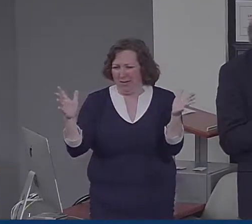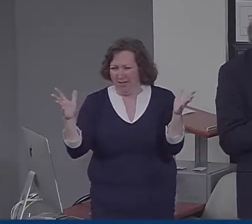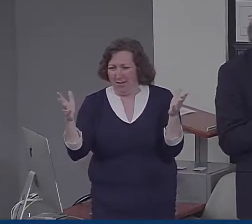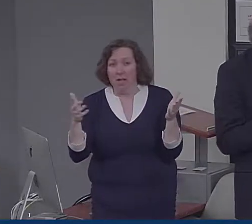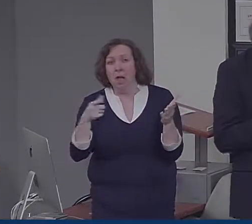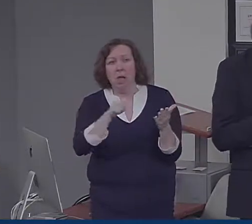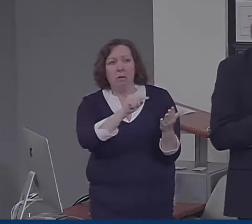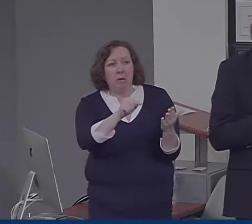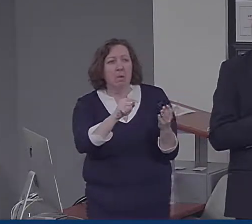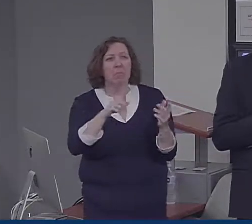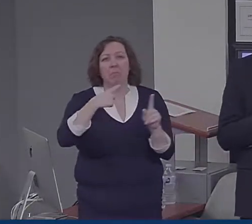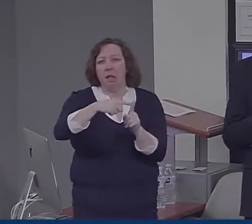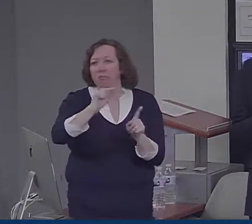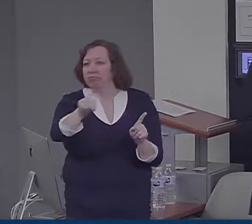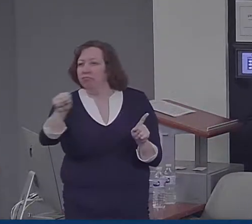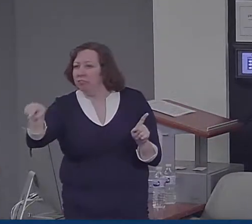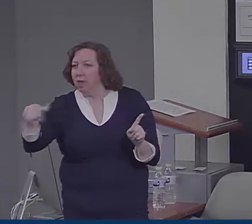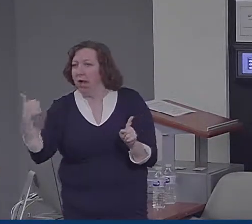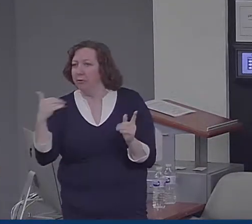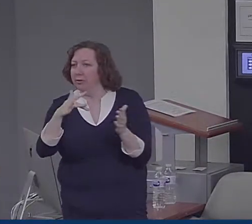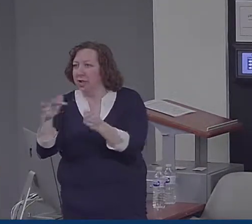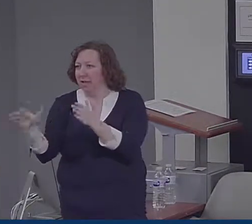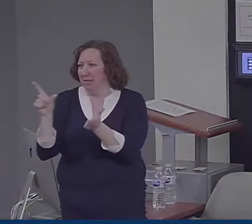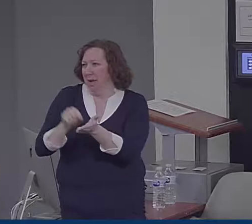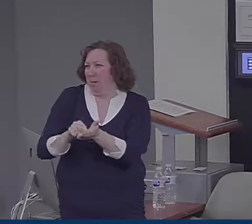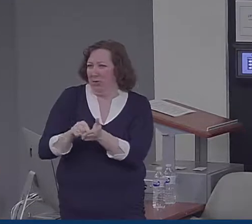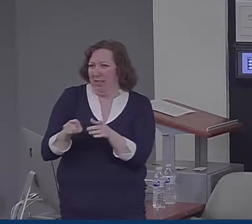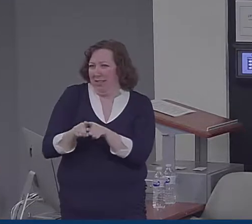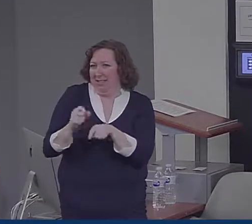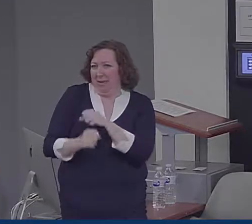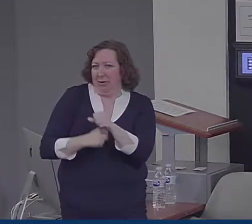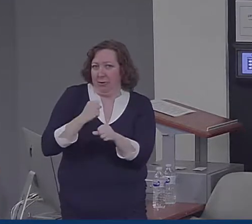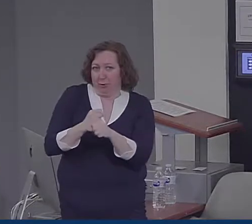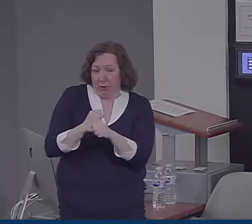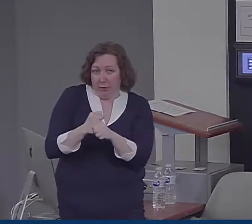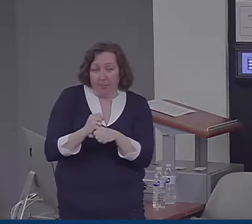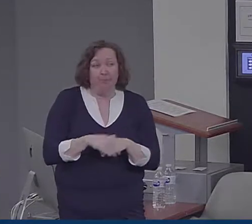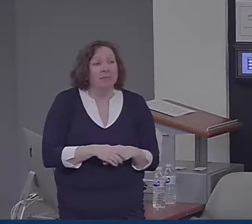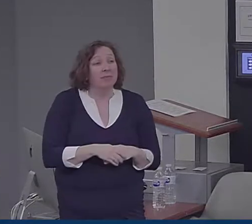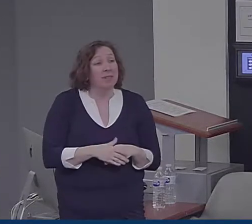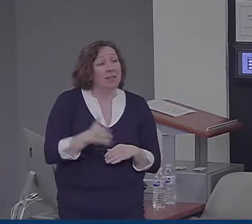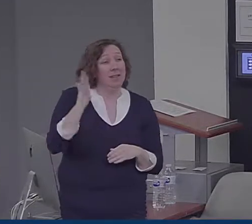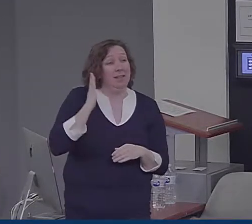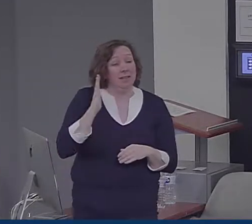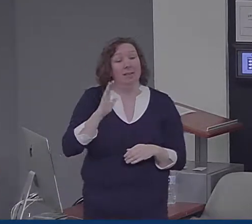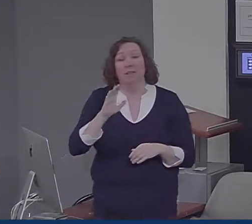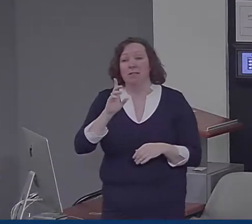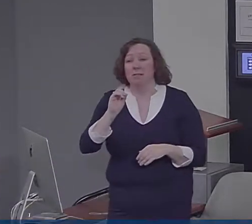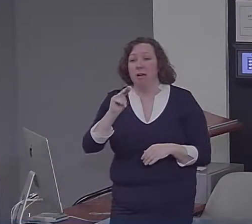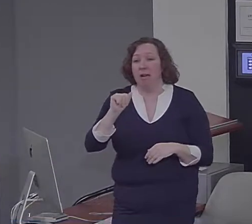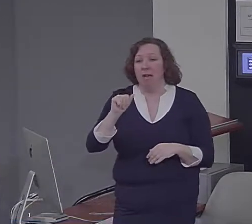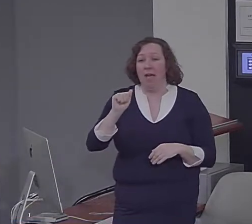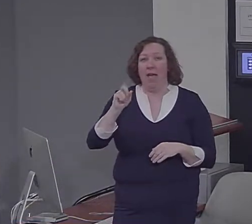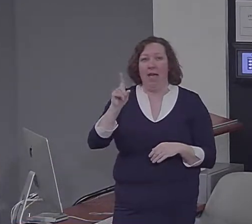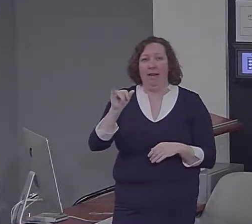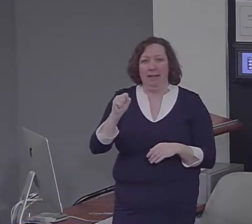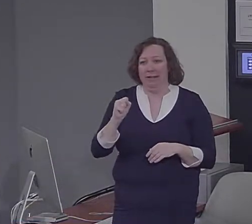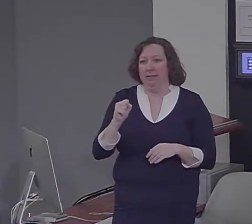in our Nature Reviews 2007 paper, Donna Annis-Randy Buckner and I postulated the